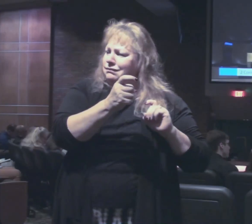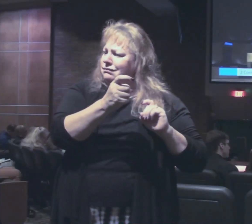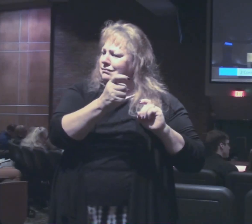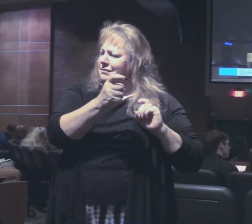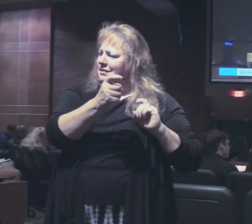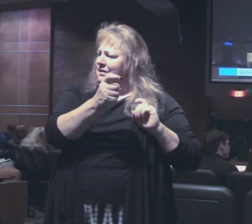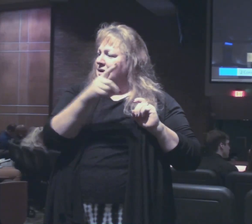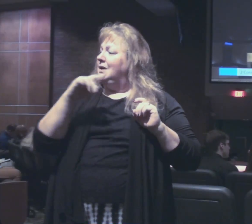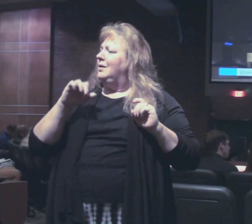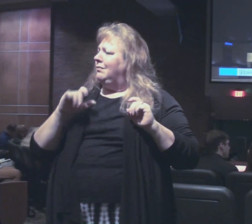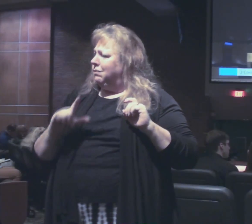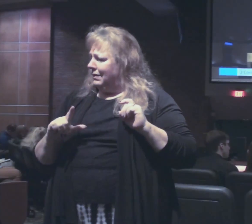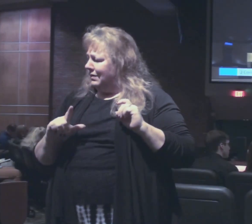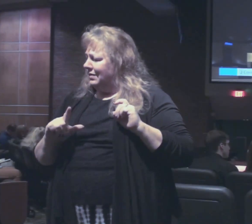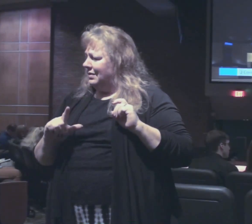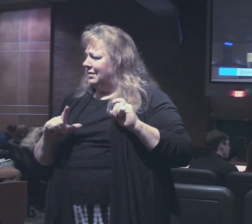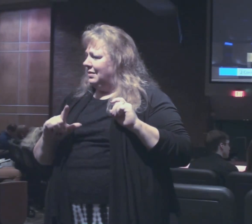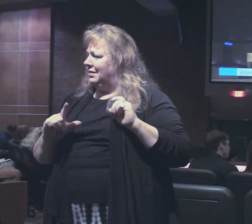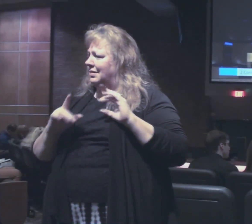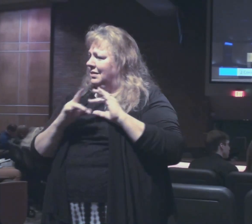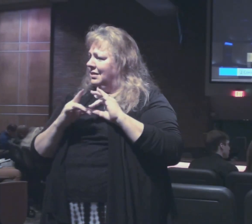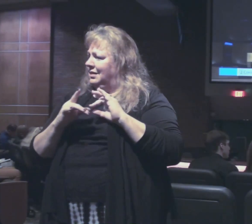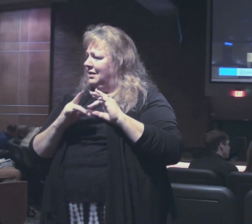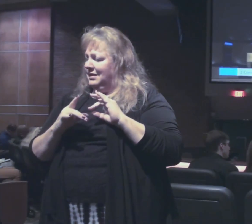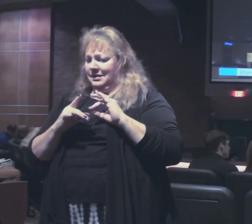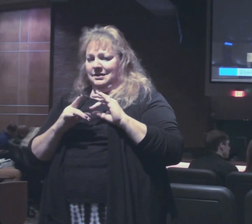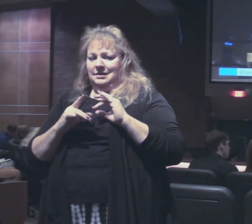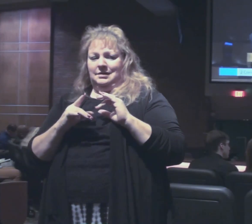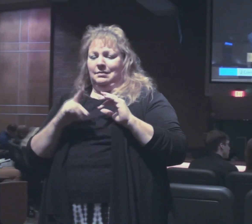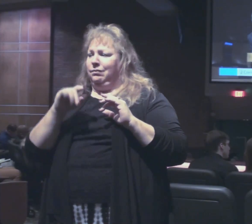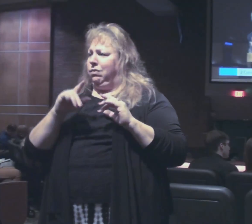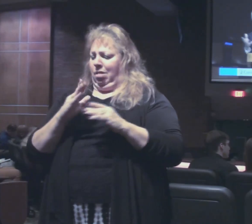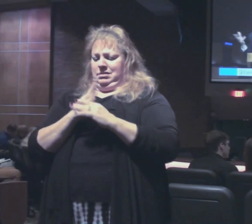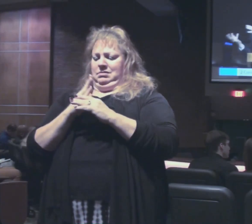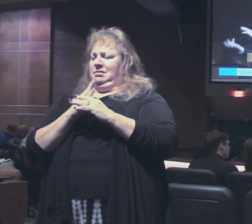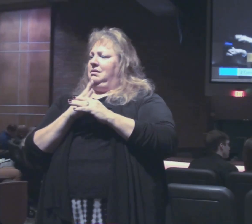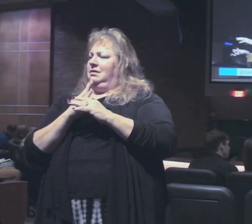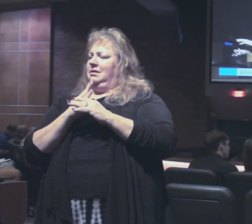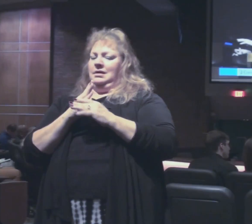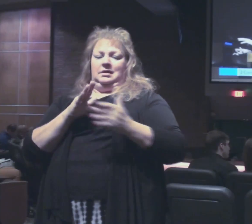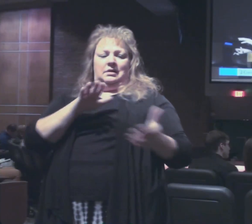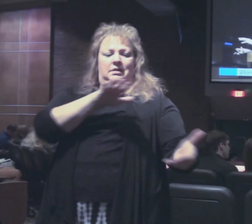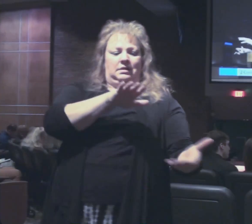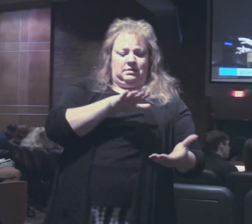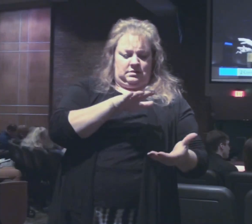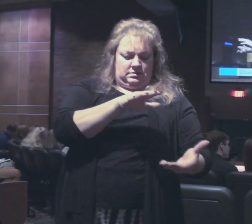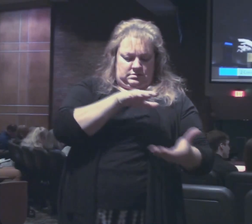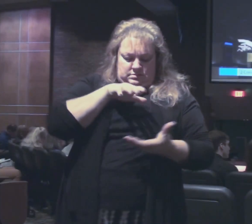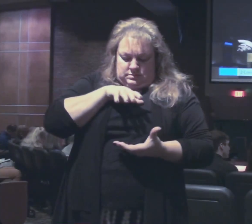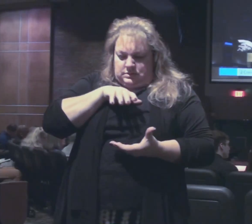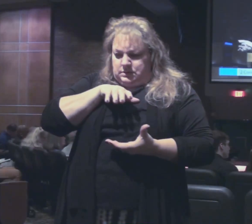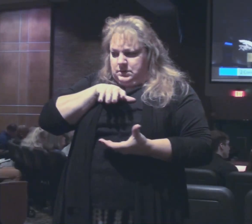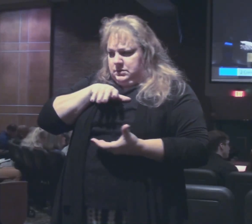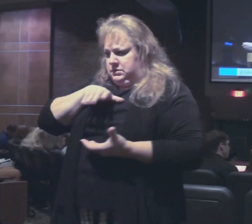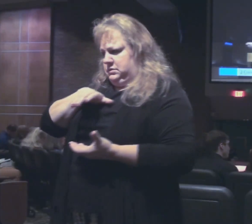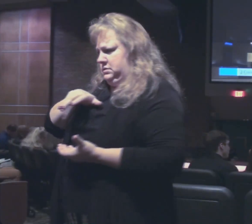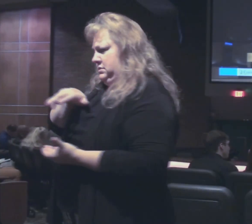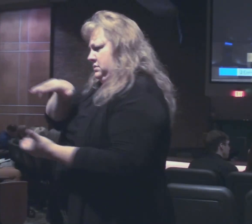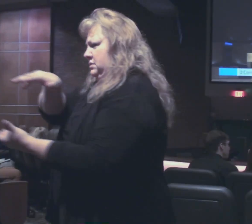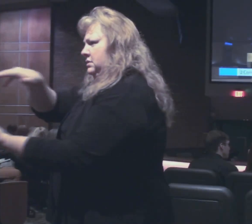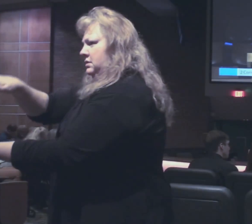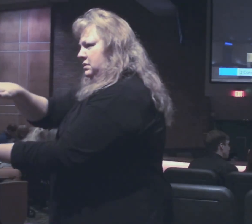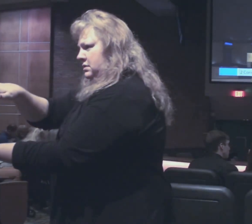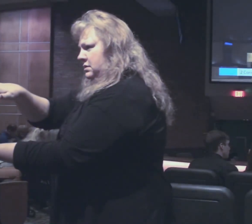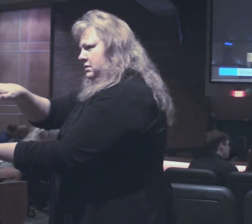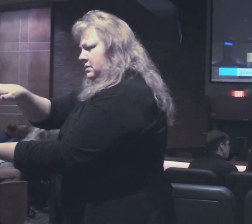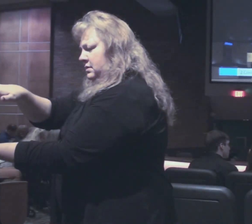Paul is as we talk about the go between to transport that manifestation of God's grace in their